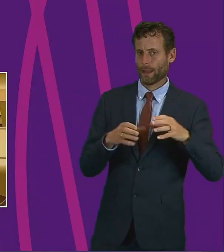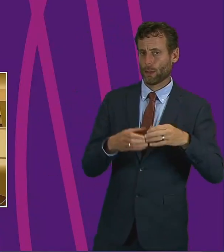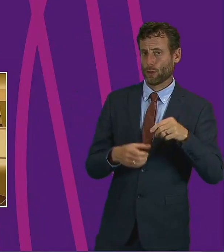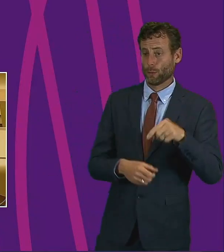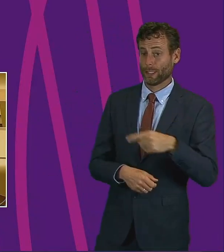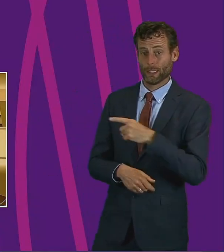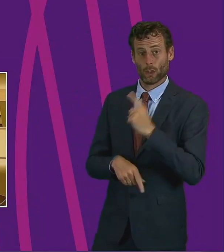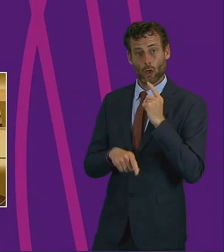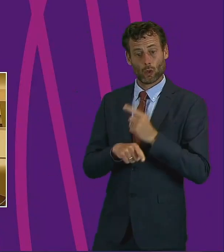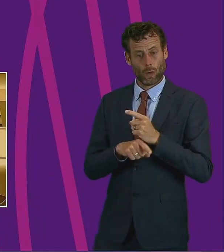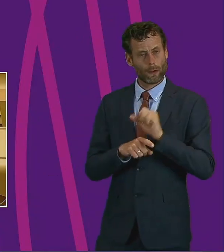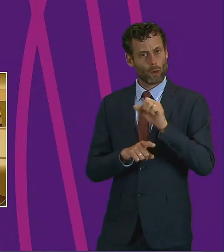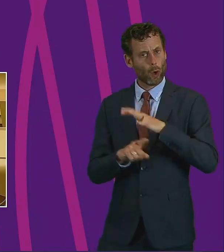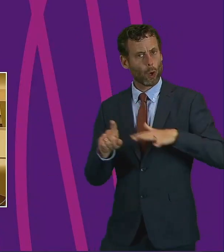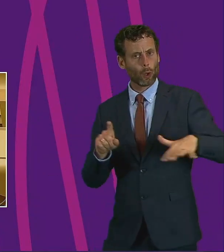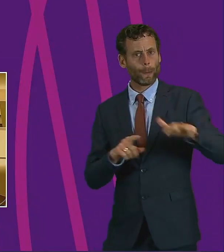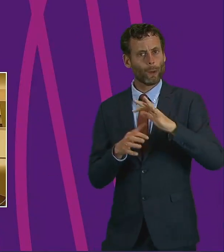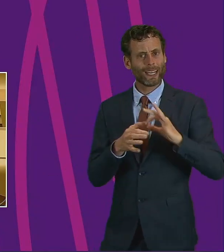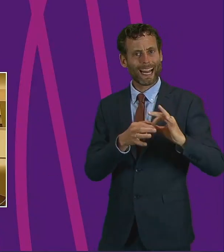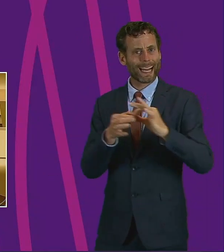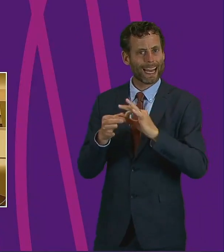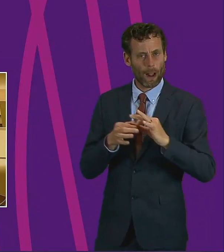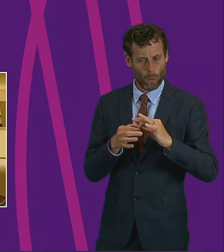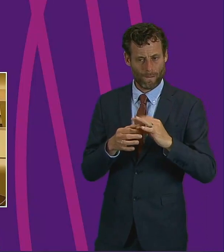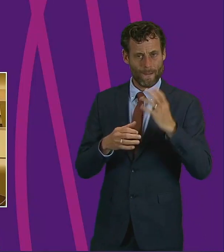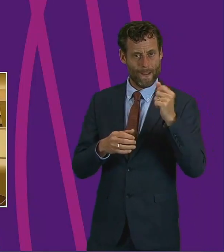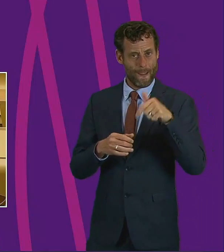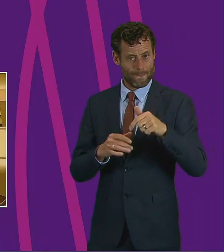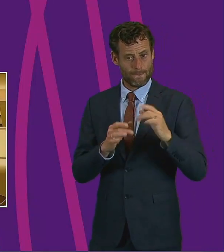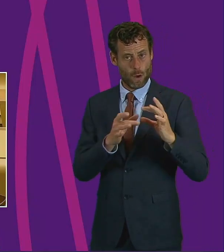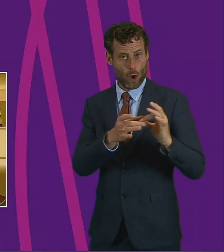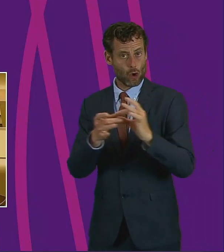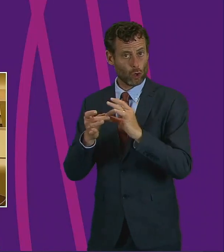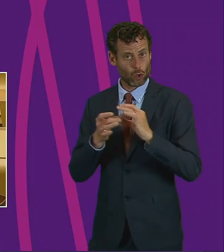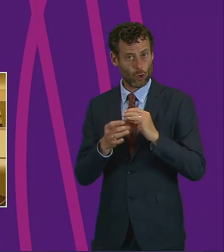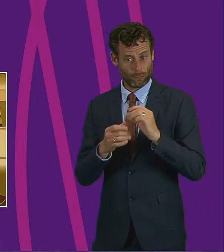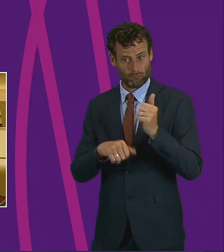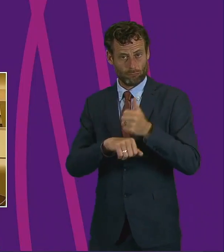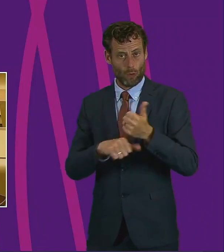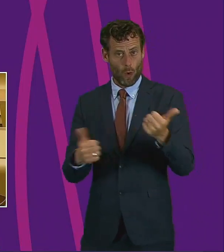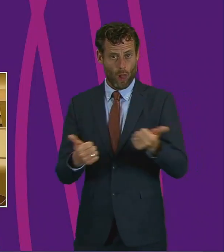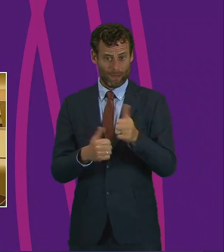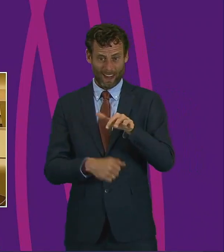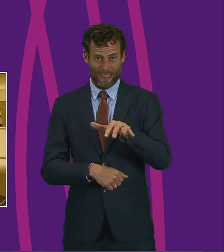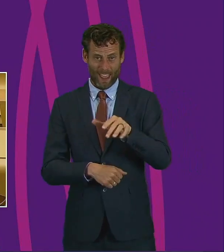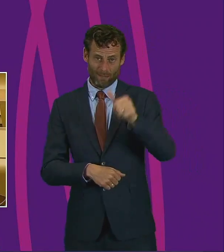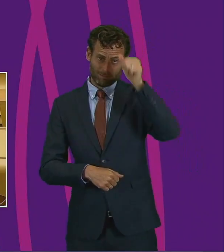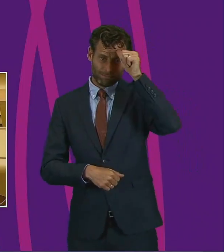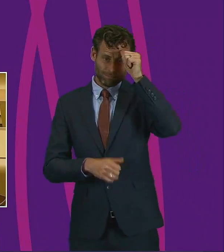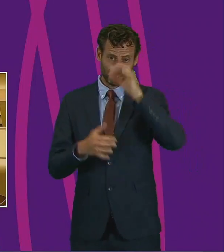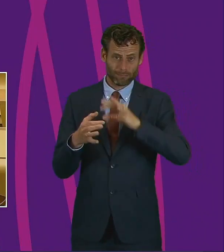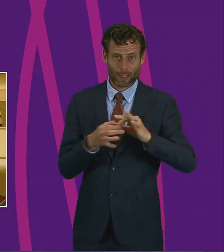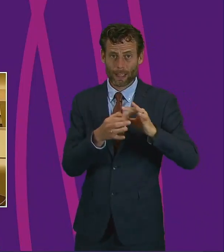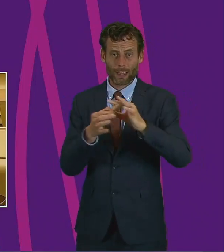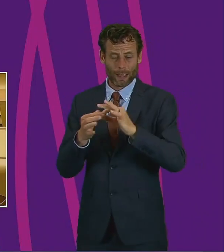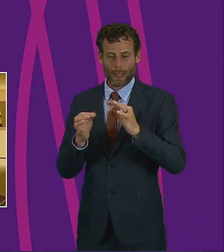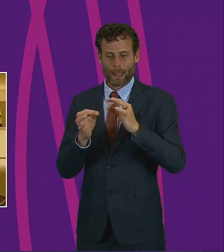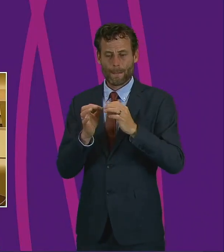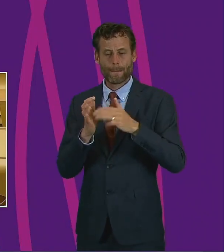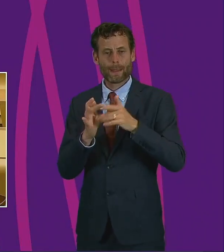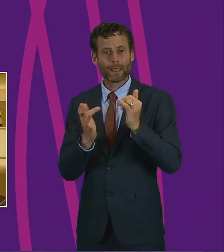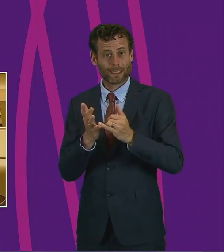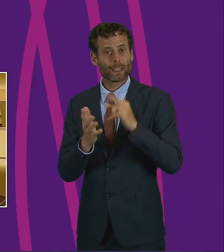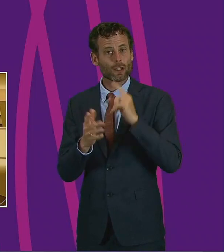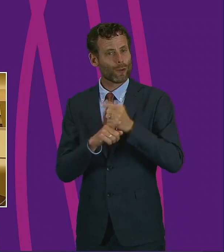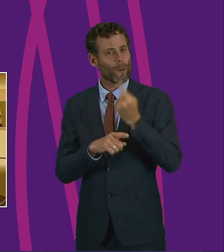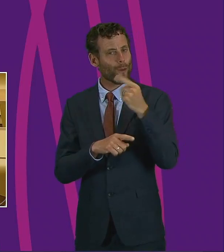and the established contacts that many of the organisations have in this, and he mentioned Bemis in particular on that.